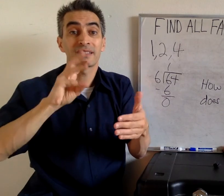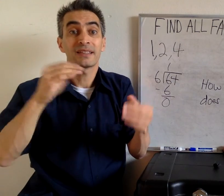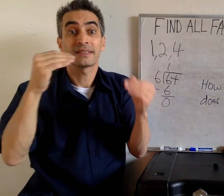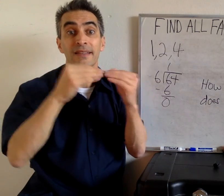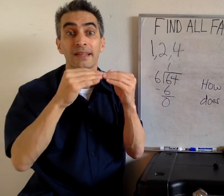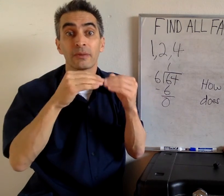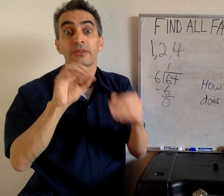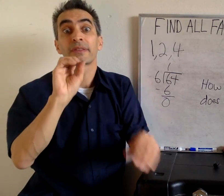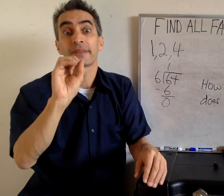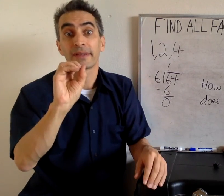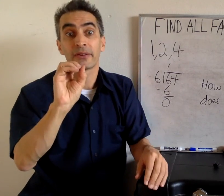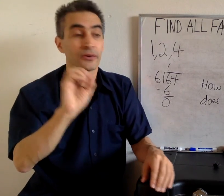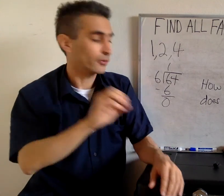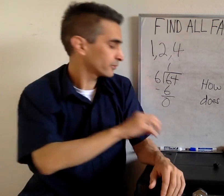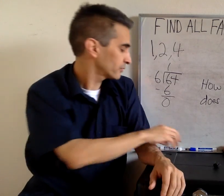6 minus 6 is 0.